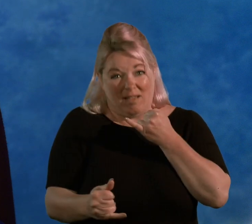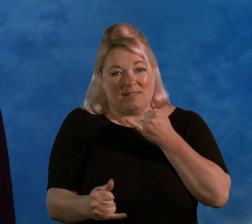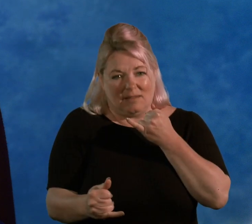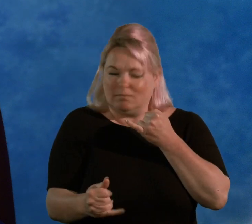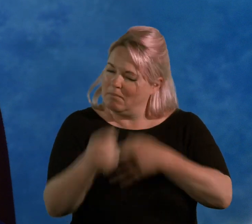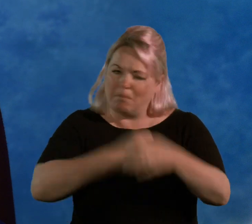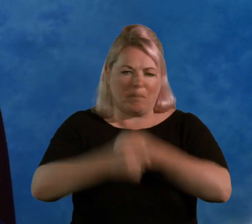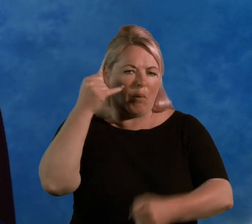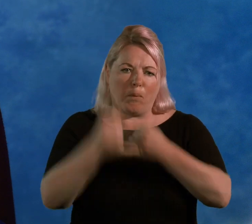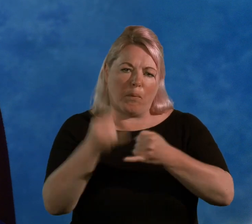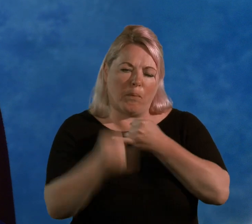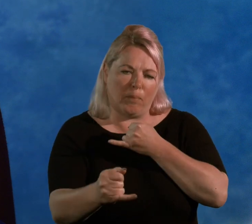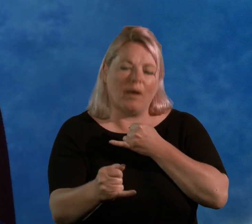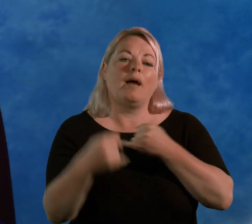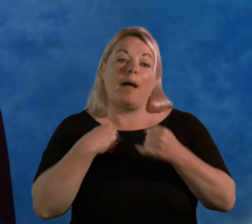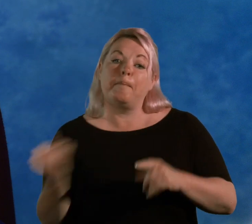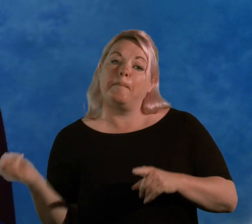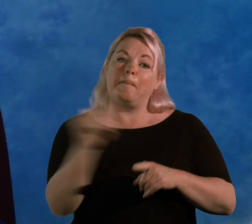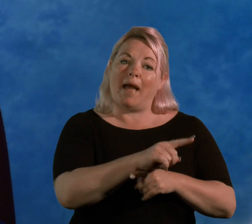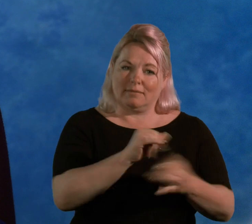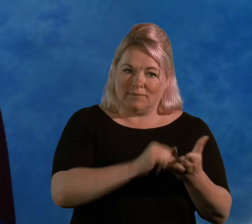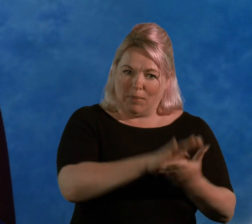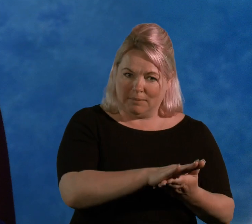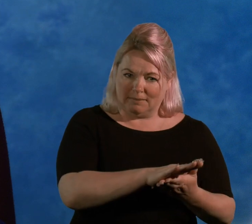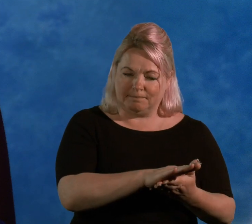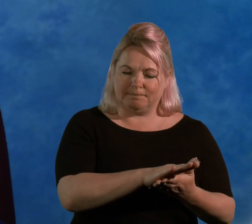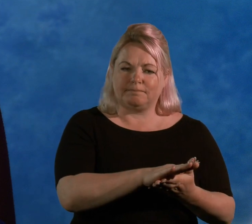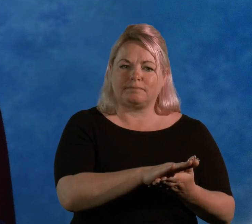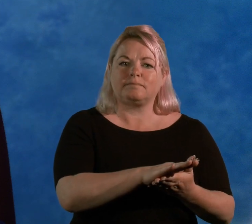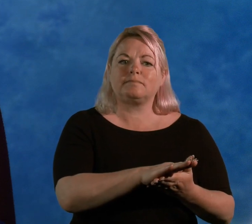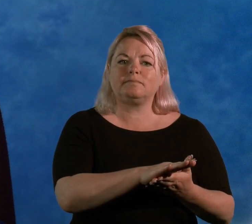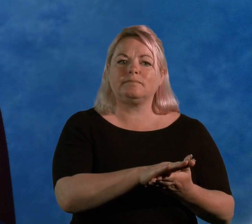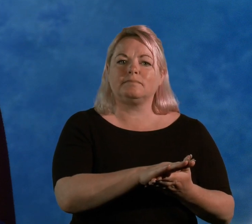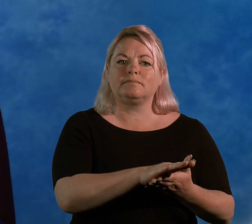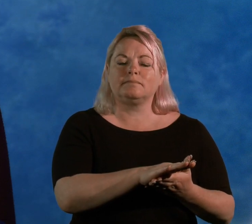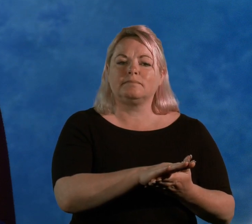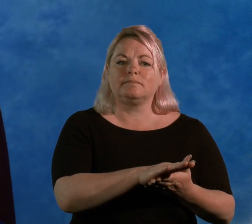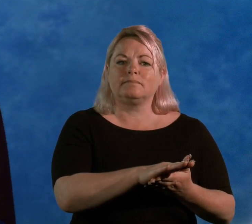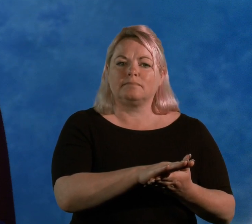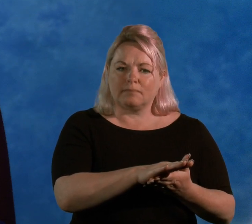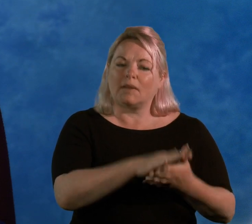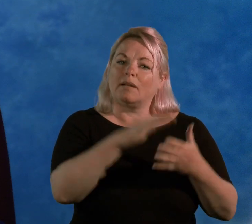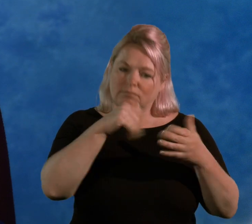worse. And I went back, and I went through all the procedures